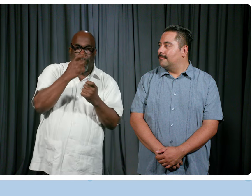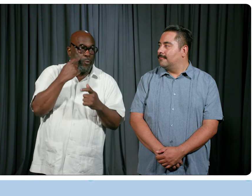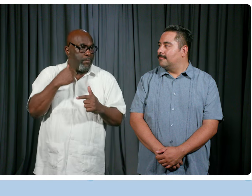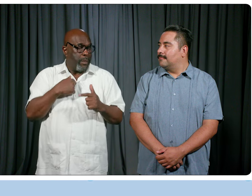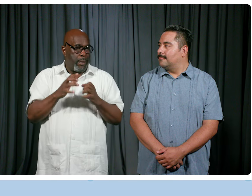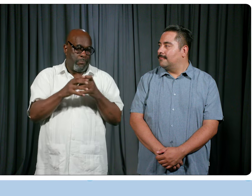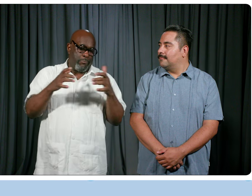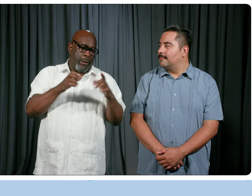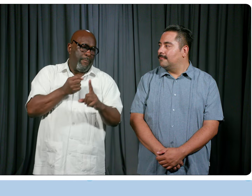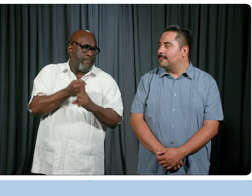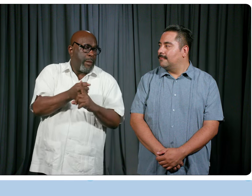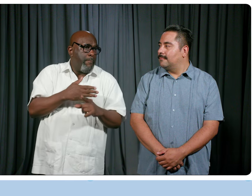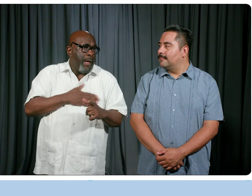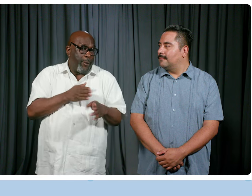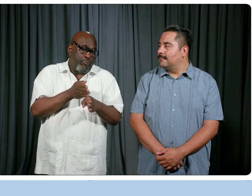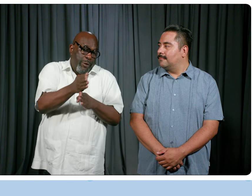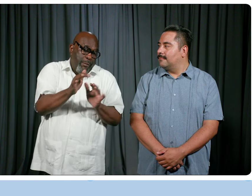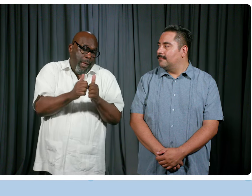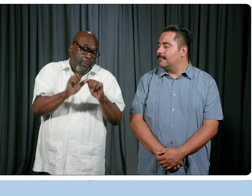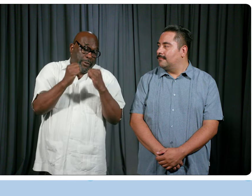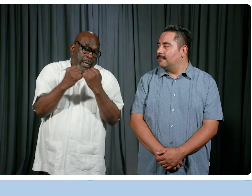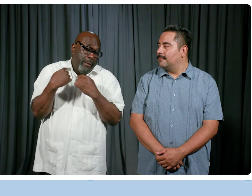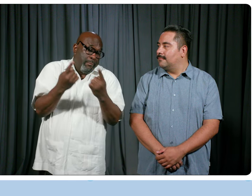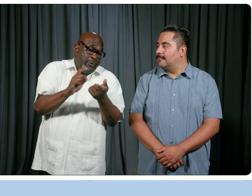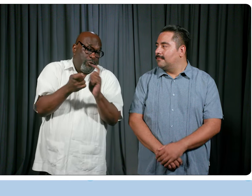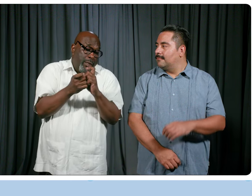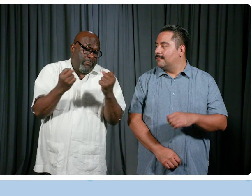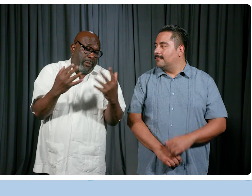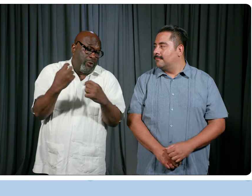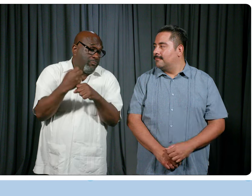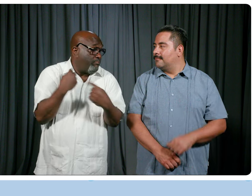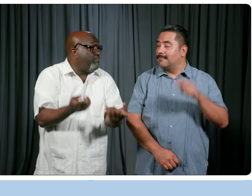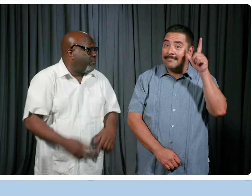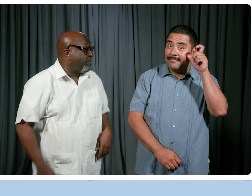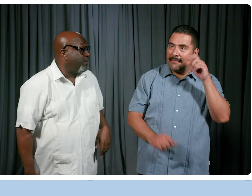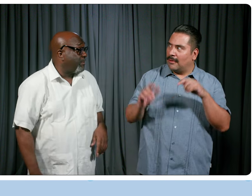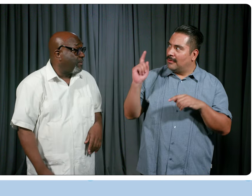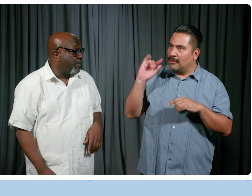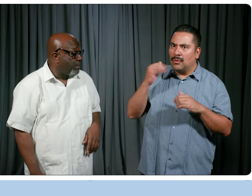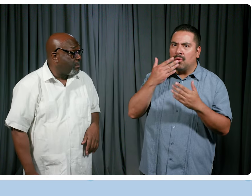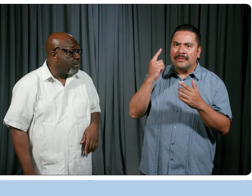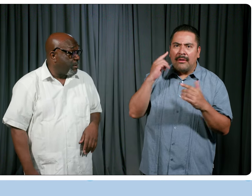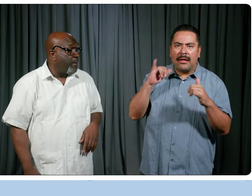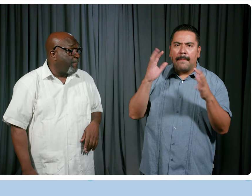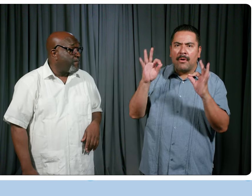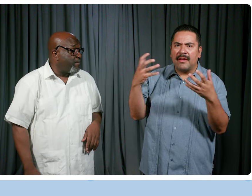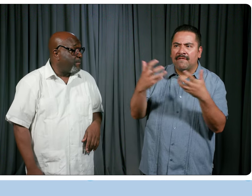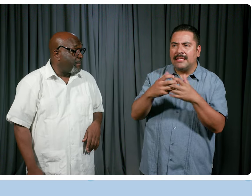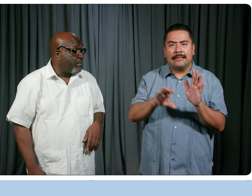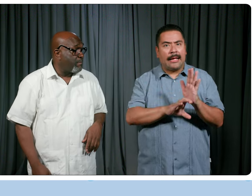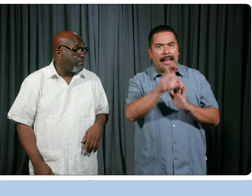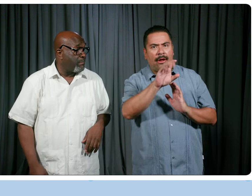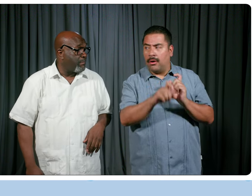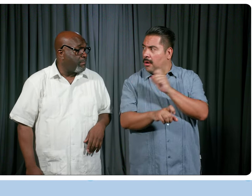and with how society's changed along the way. Yeah, you sound like a perfect fit. Yeah, wow. So what kind of things